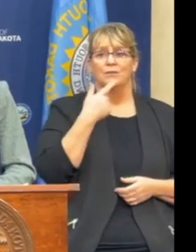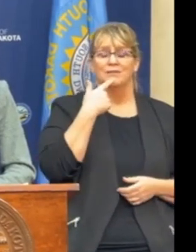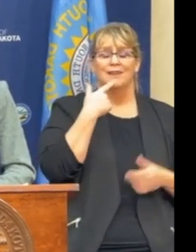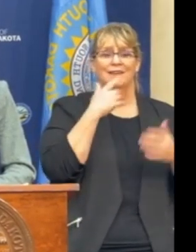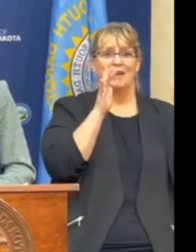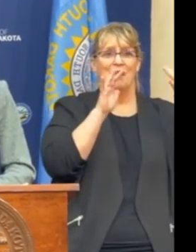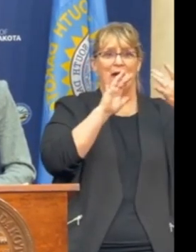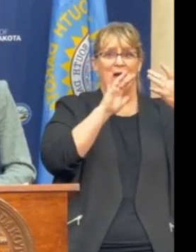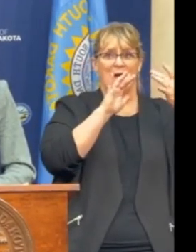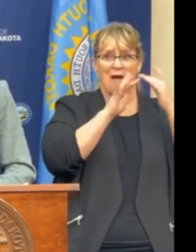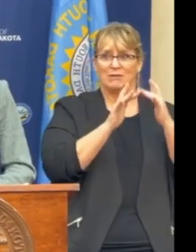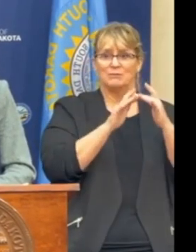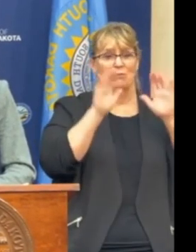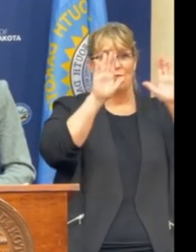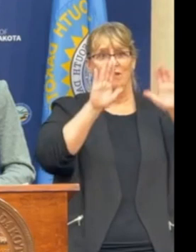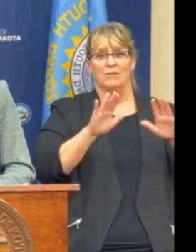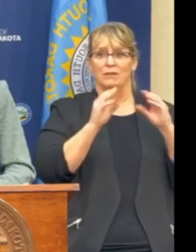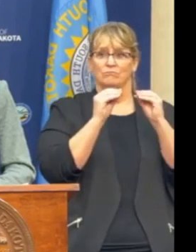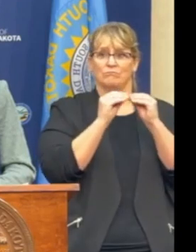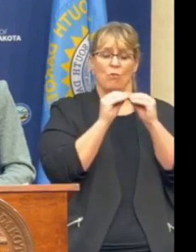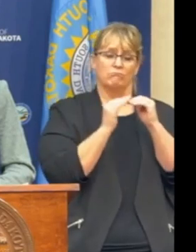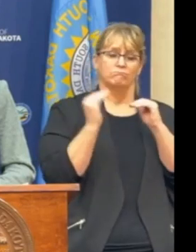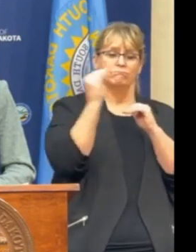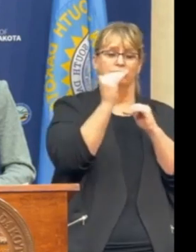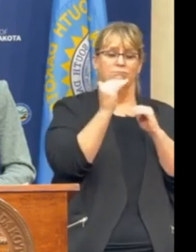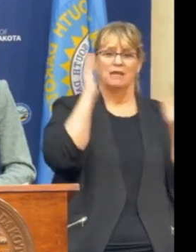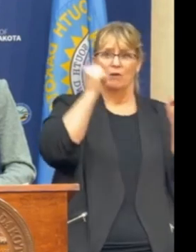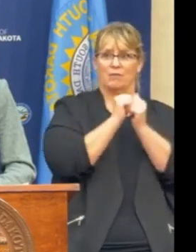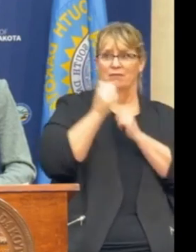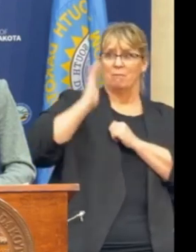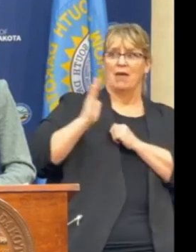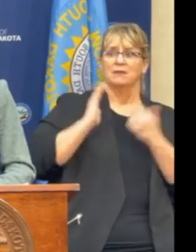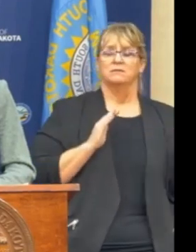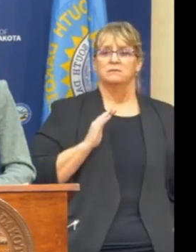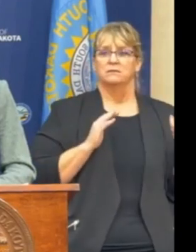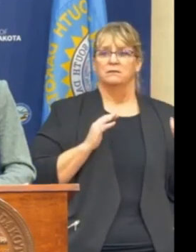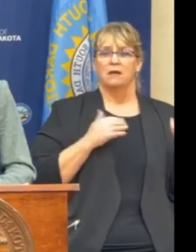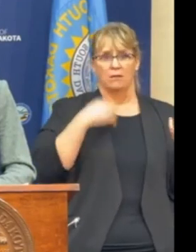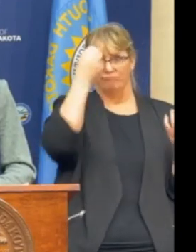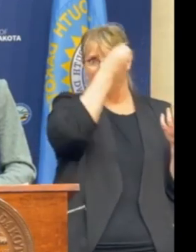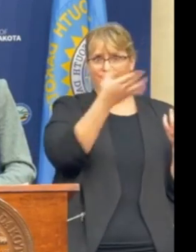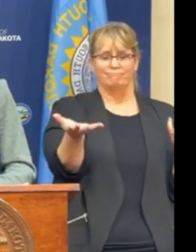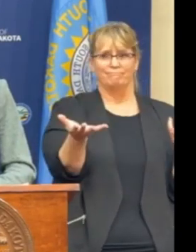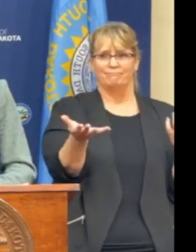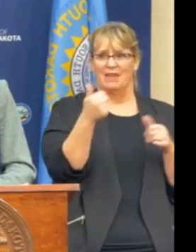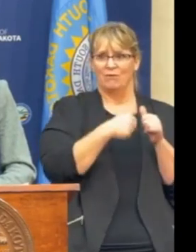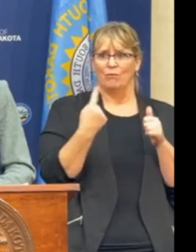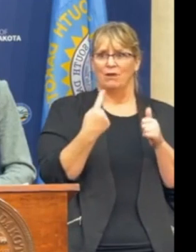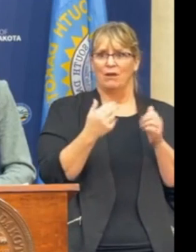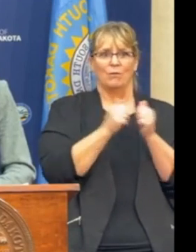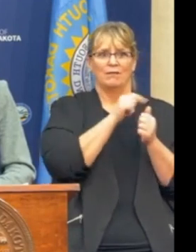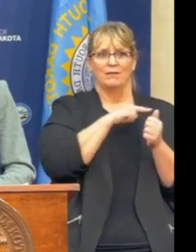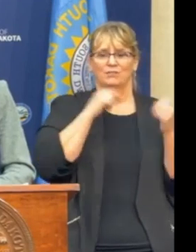been excellent and far and above beyond what it's been in the past. I'll remind everybody that with